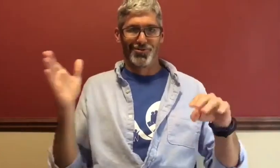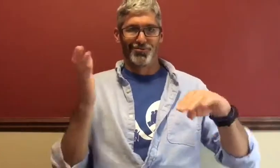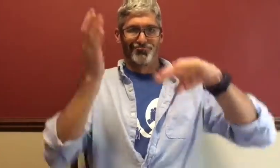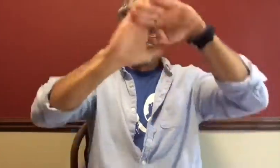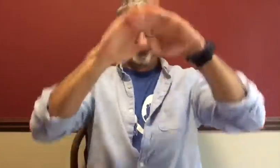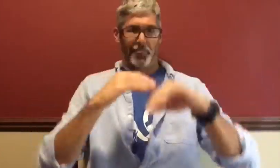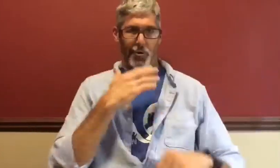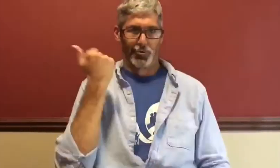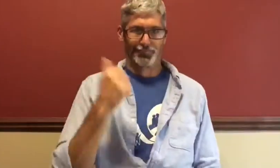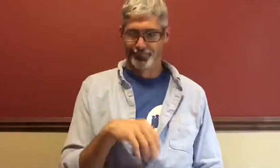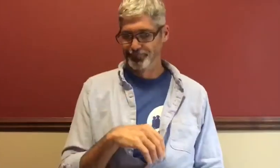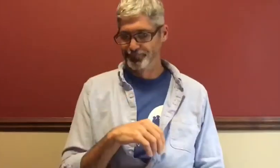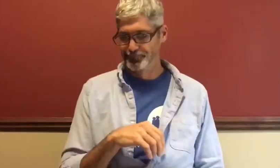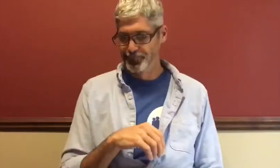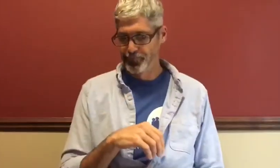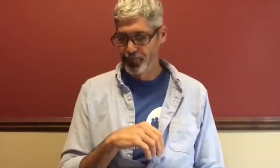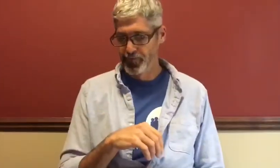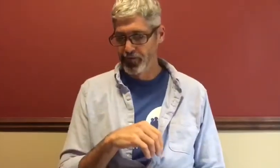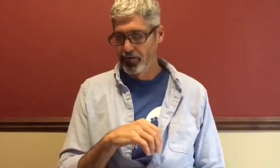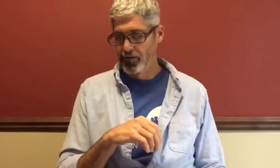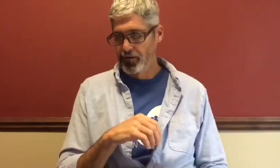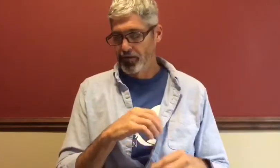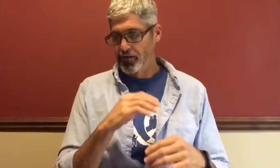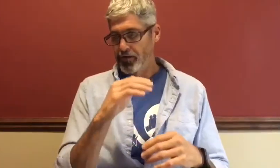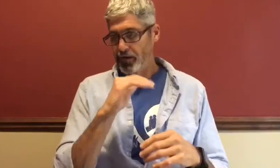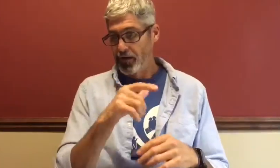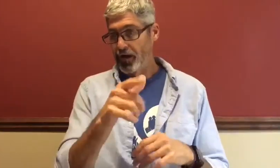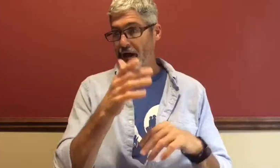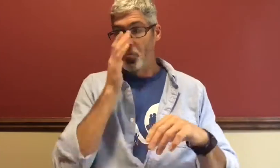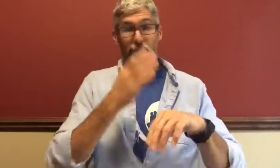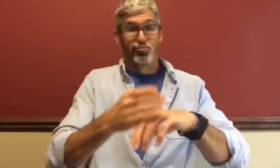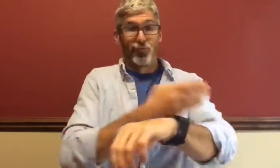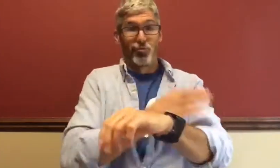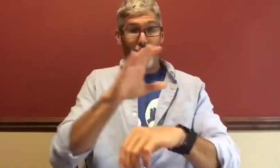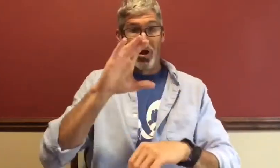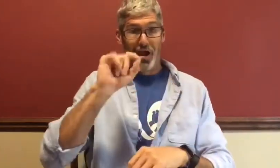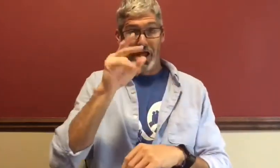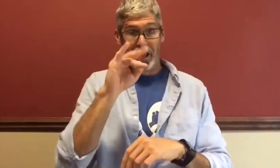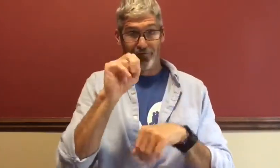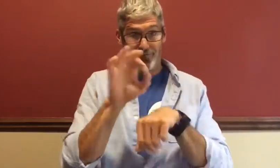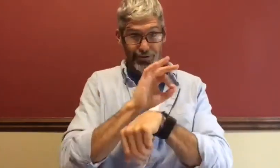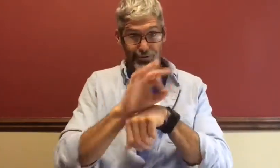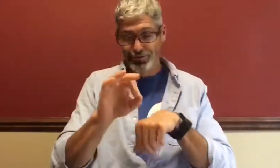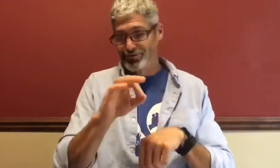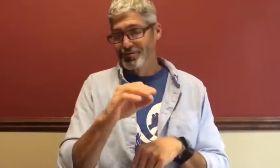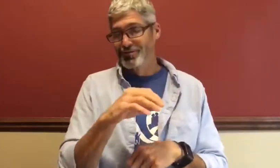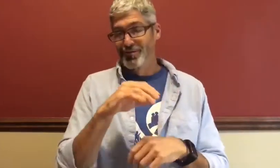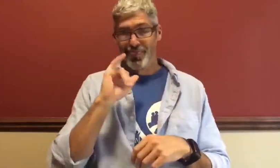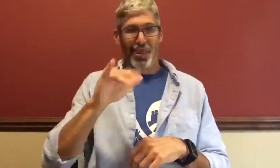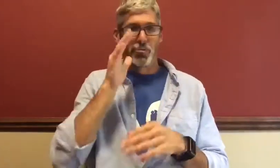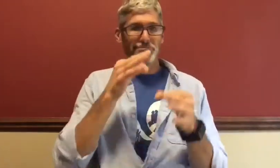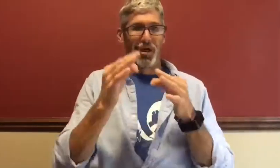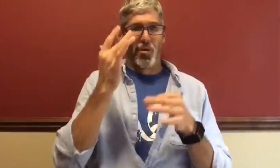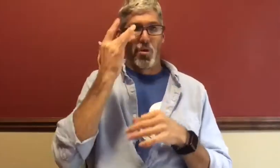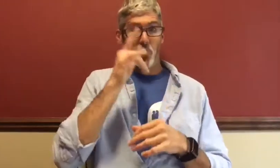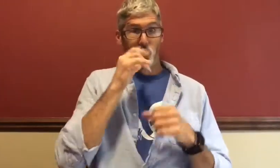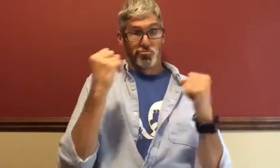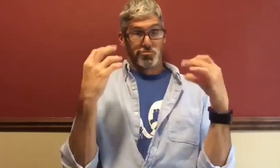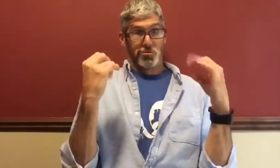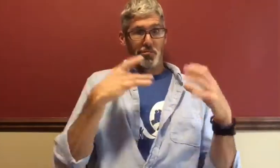And it improves your cognitive function as well. Now, that would explain why those who learn sign language get a 12-point jump